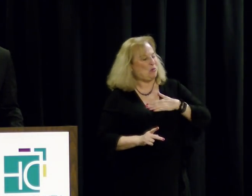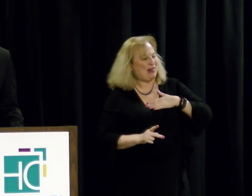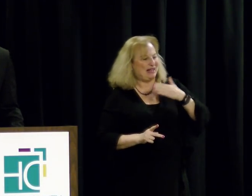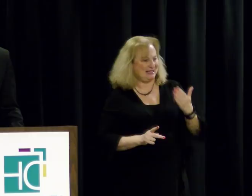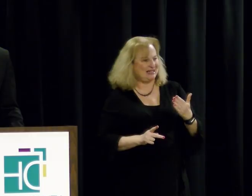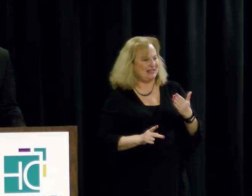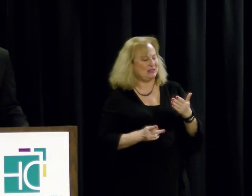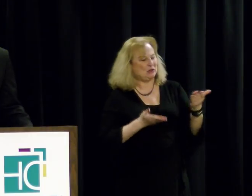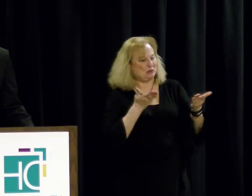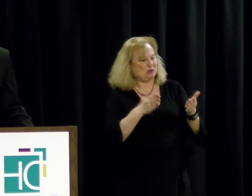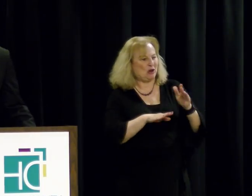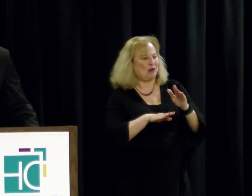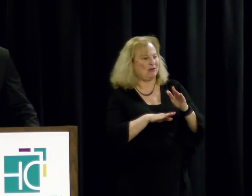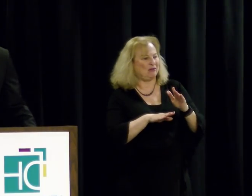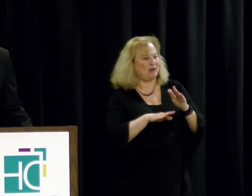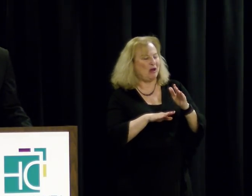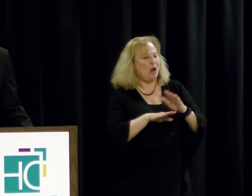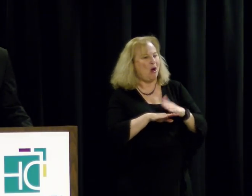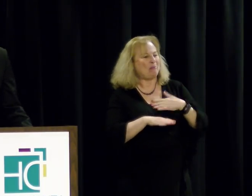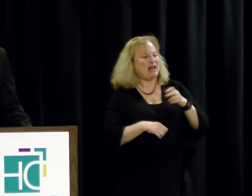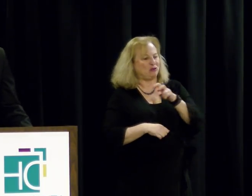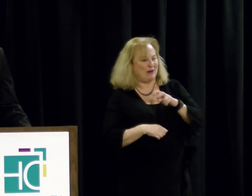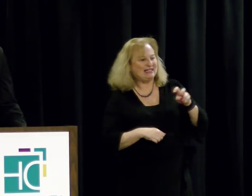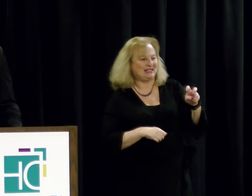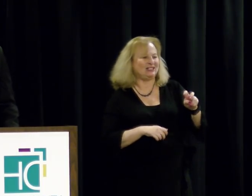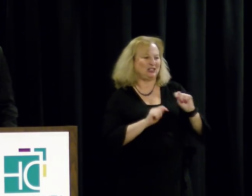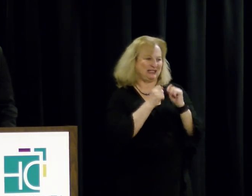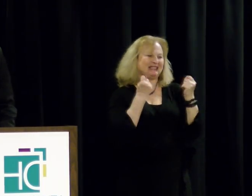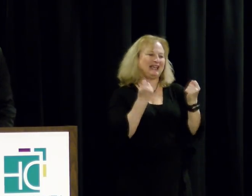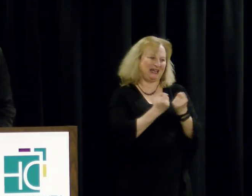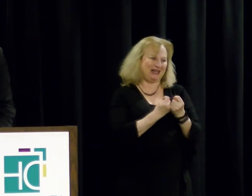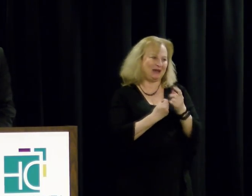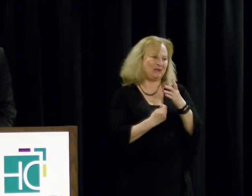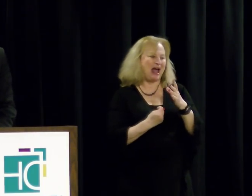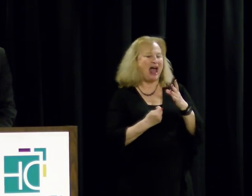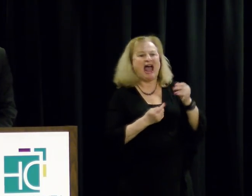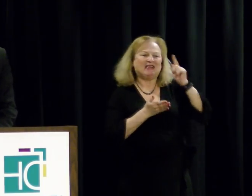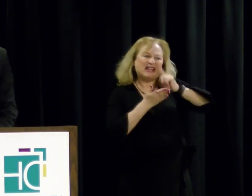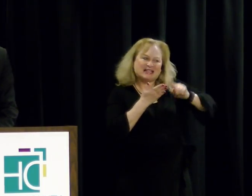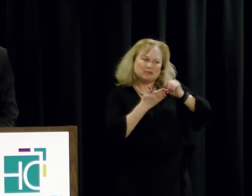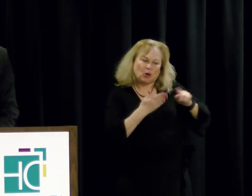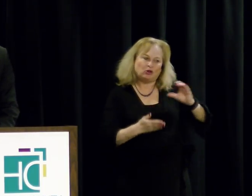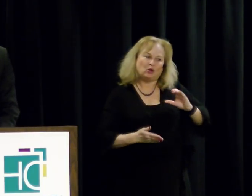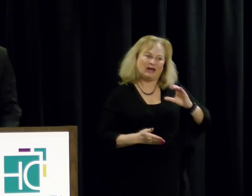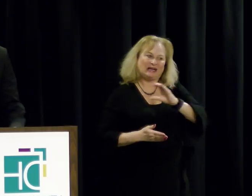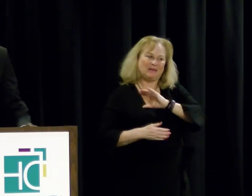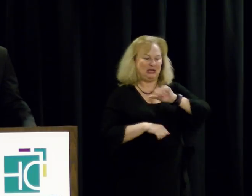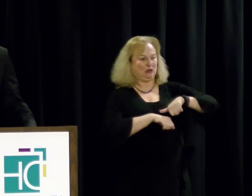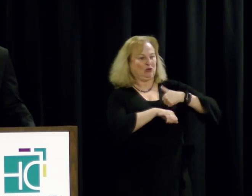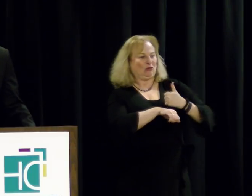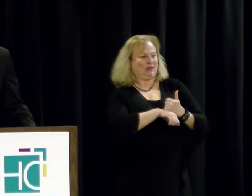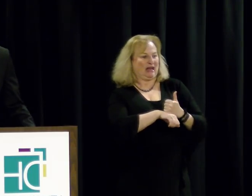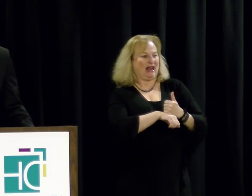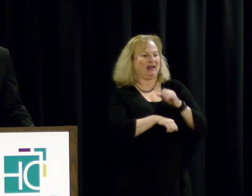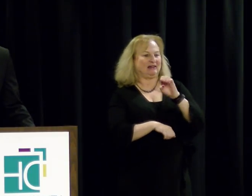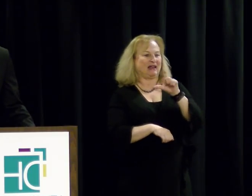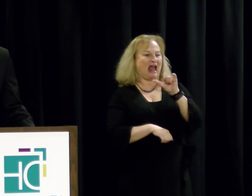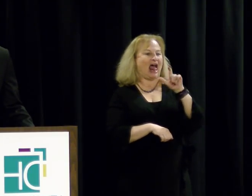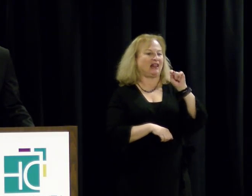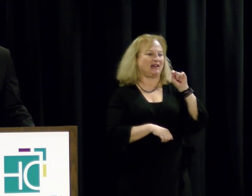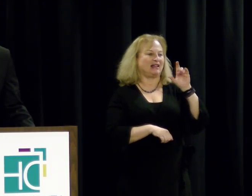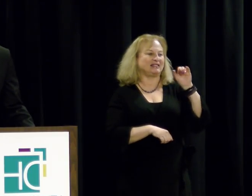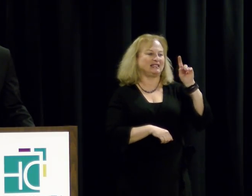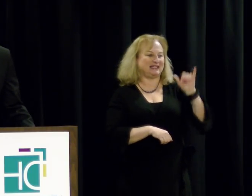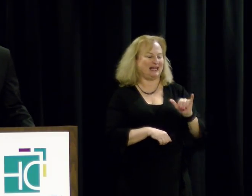to serve on not only my transition team, but the exploratory committee to create an Ellicott City